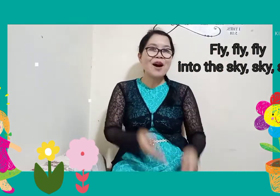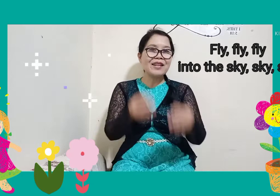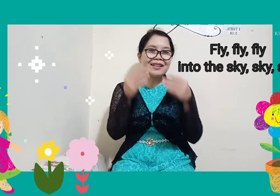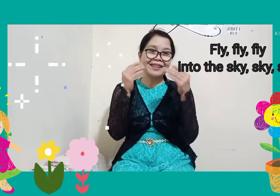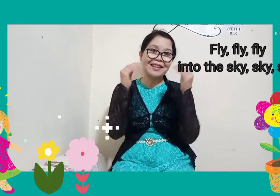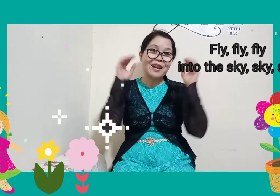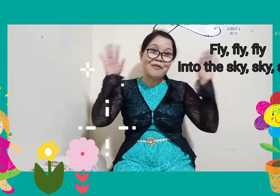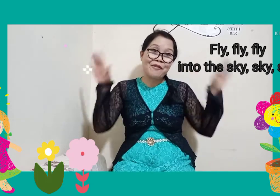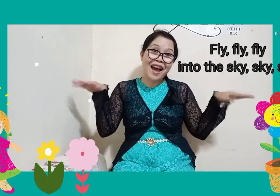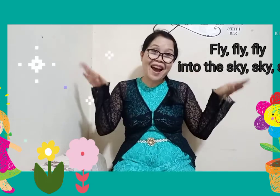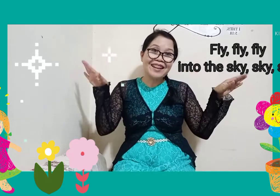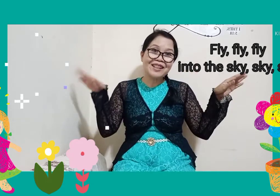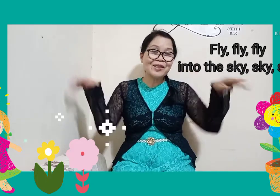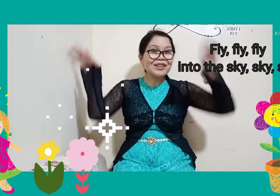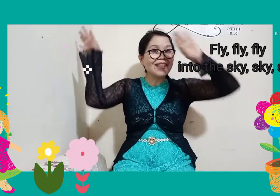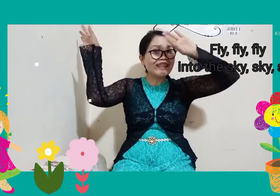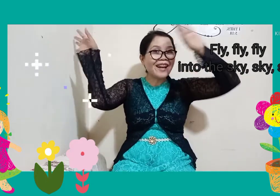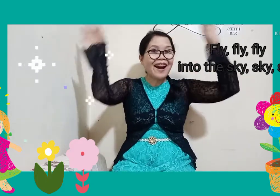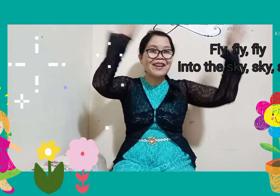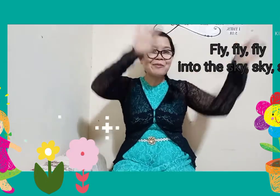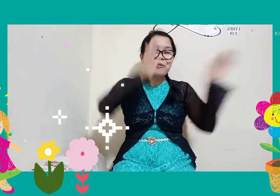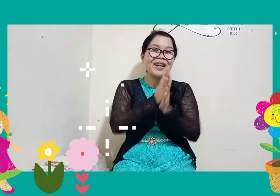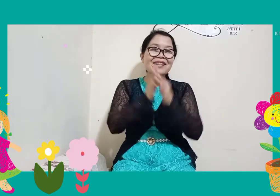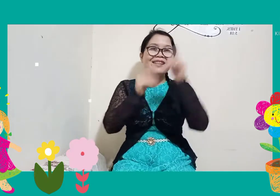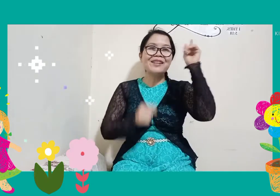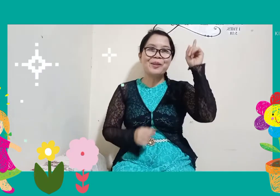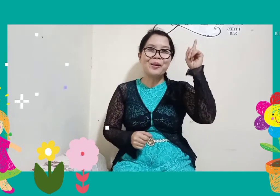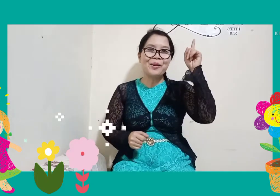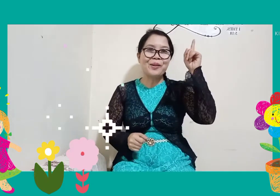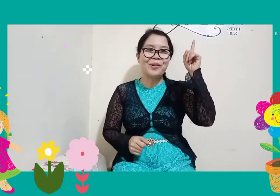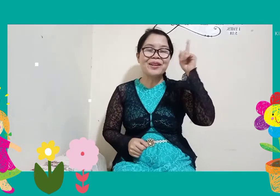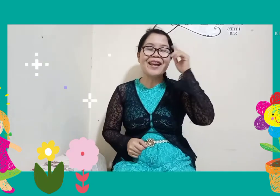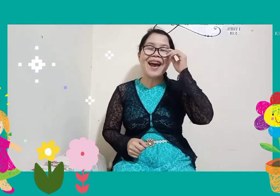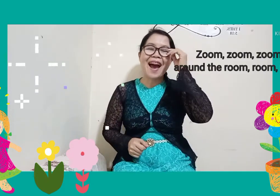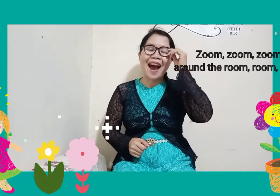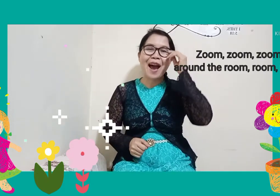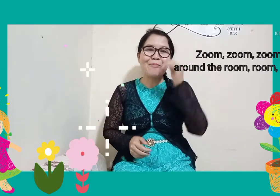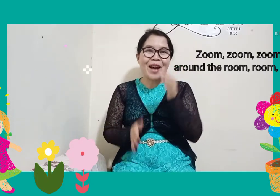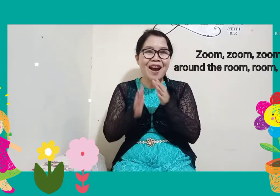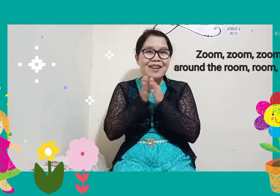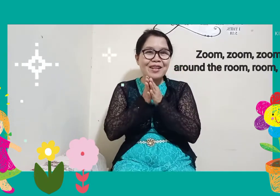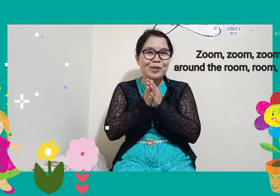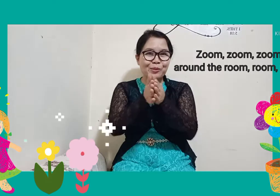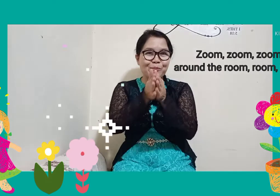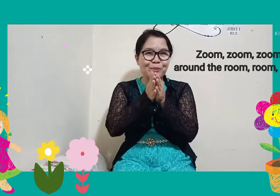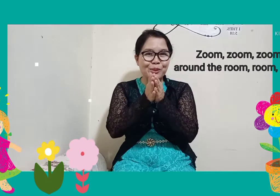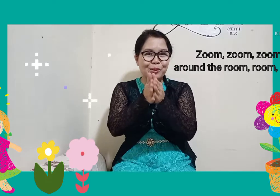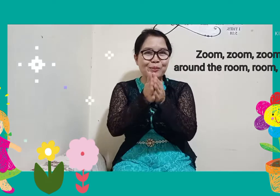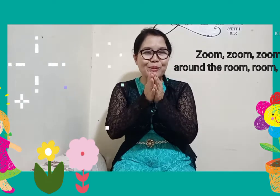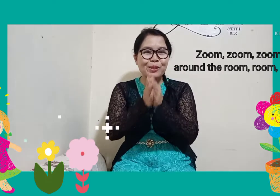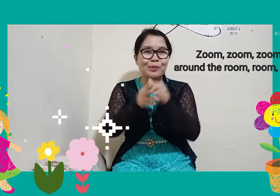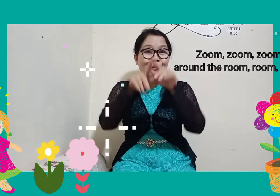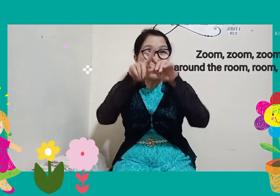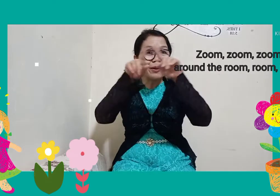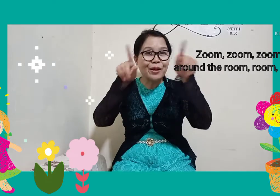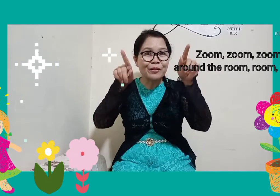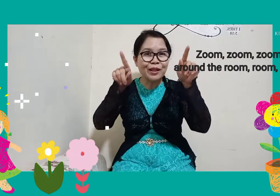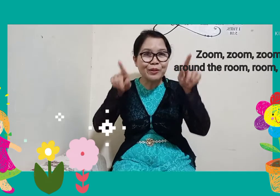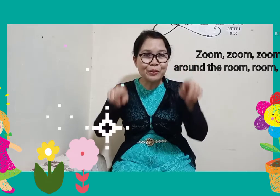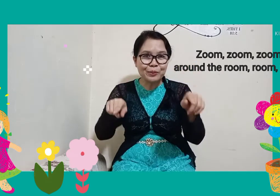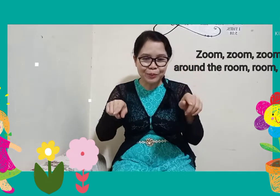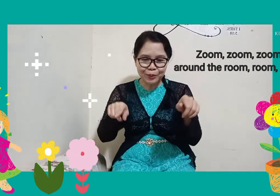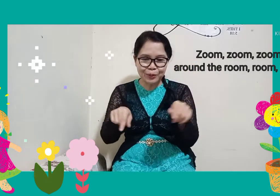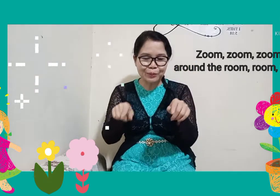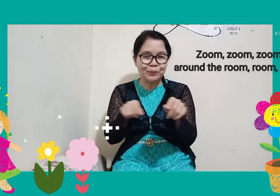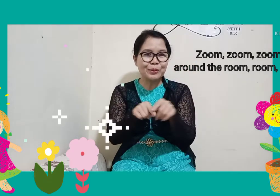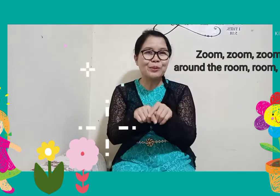side. I'm gonna fly into the sky and praise the Lord. I'm gonna zoom, zoom, zoom around